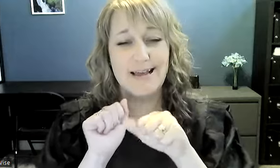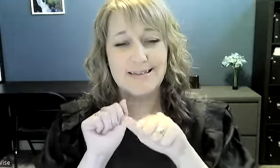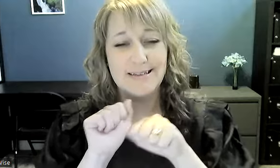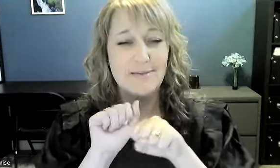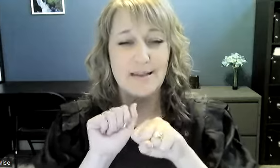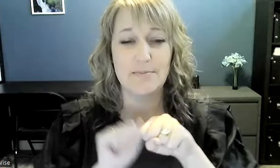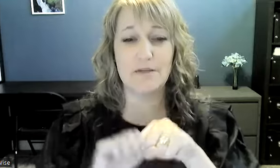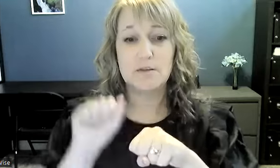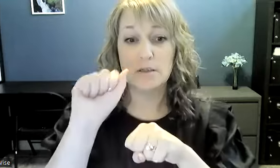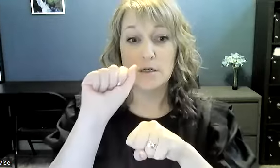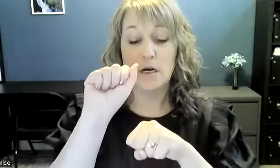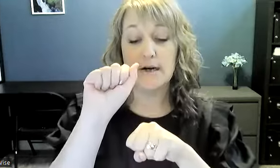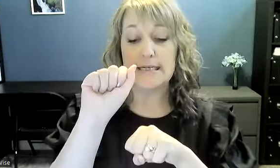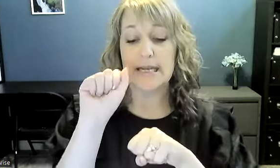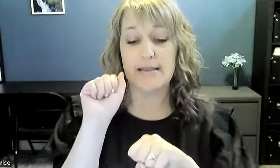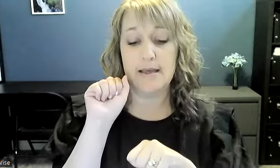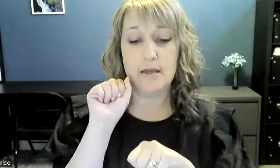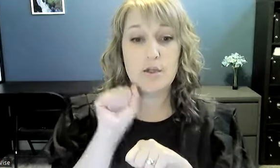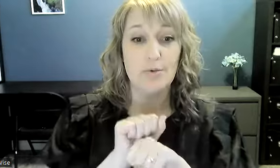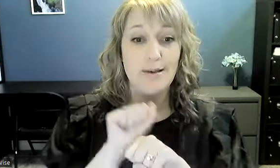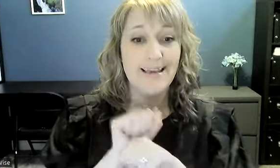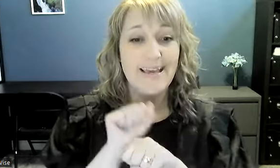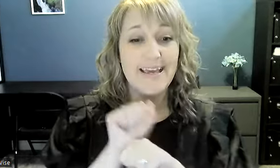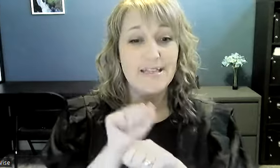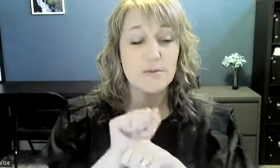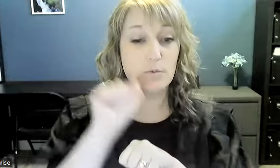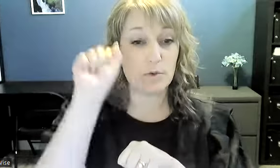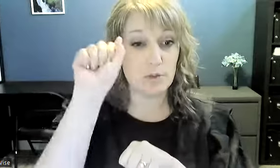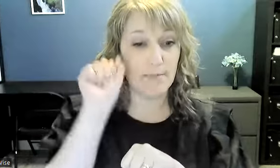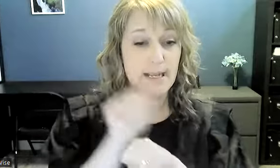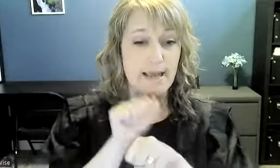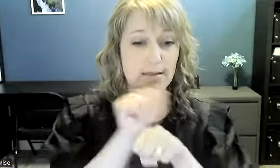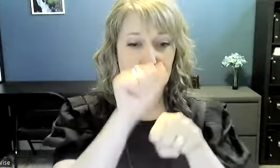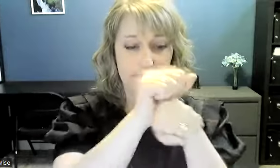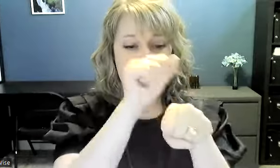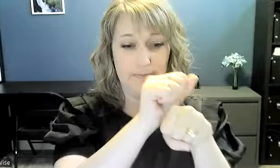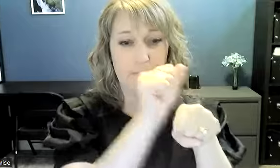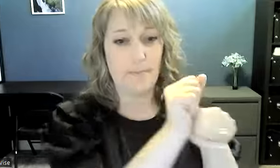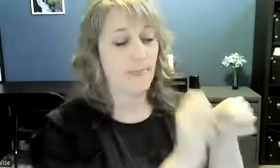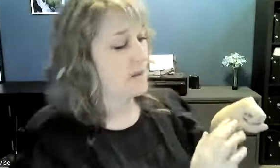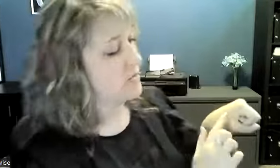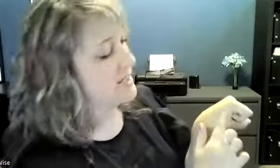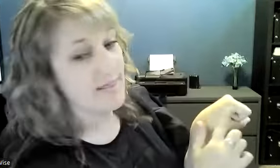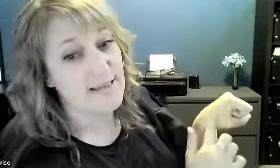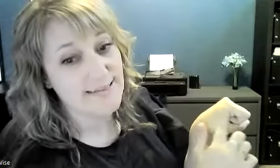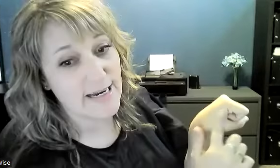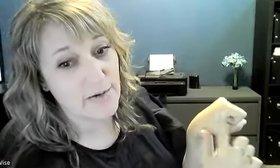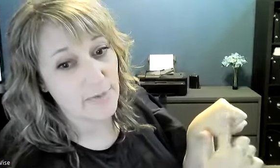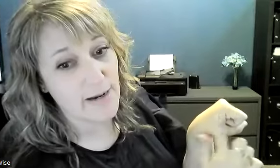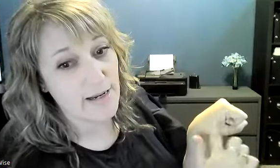s i don't think it matters all right and then you hit with your dominant hand you hit this area right